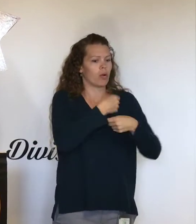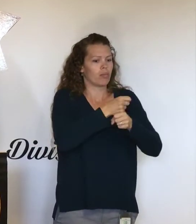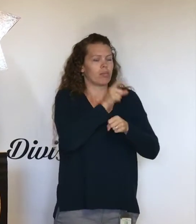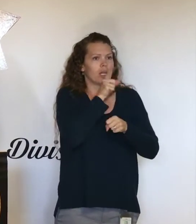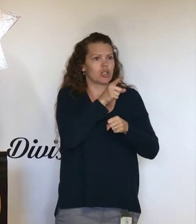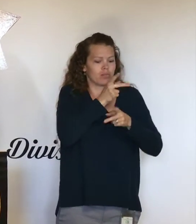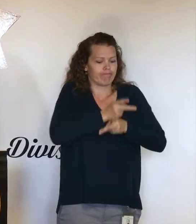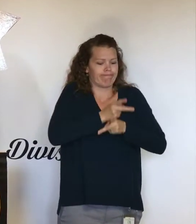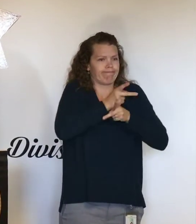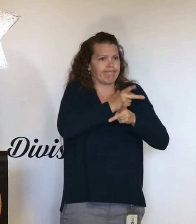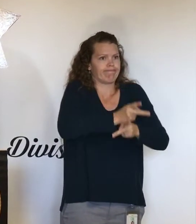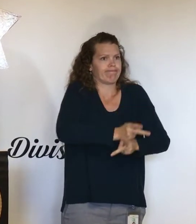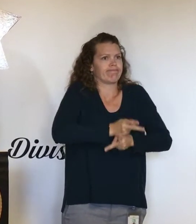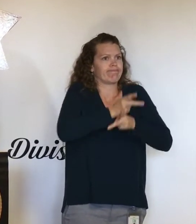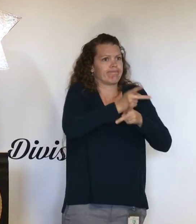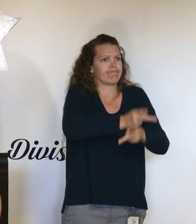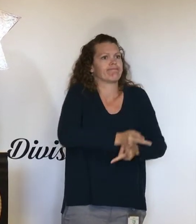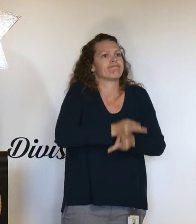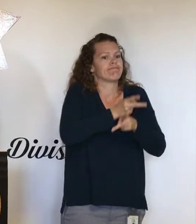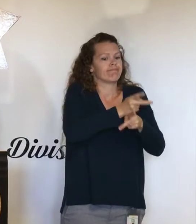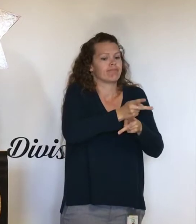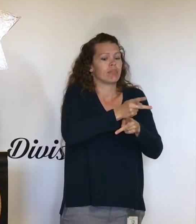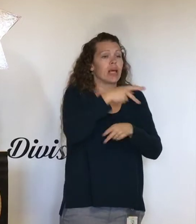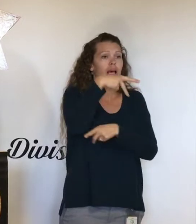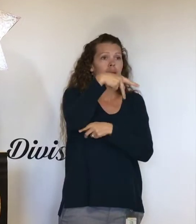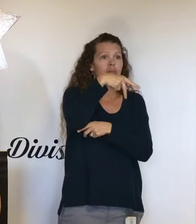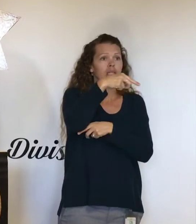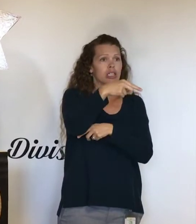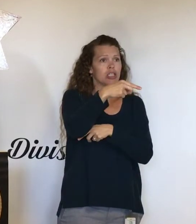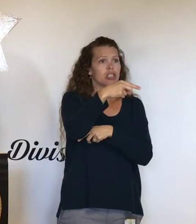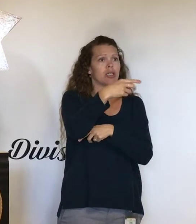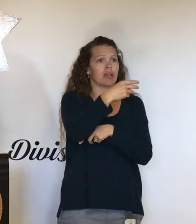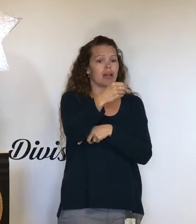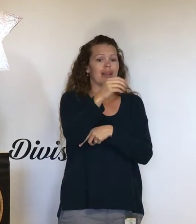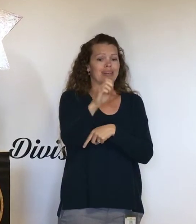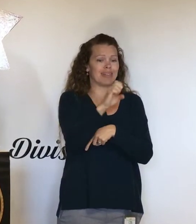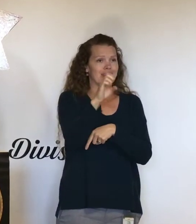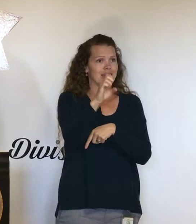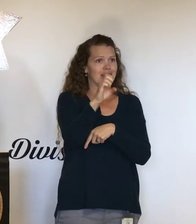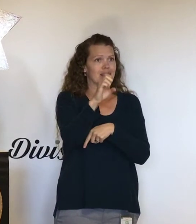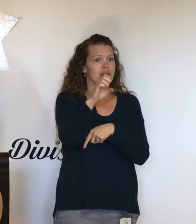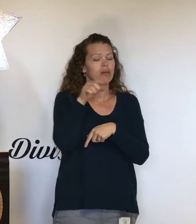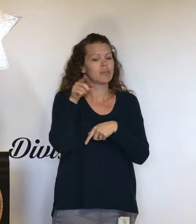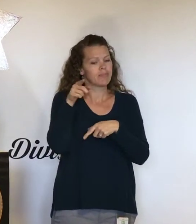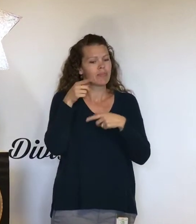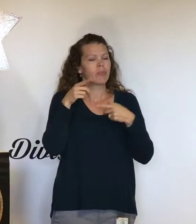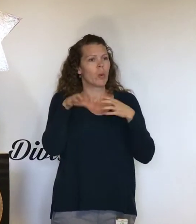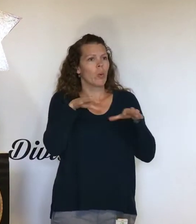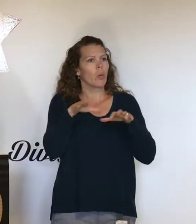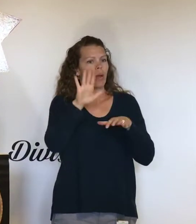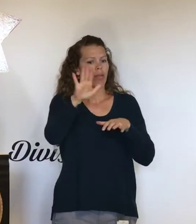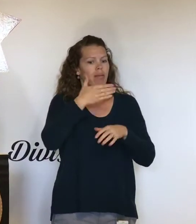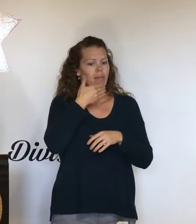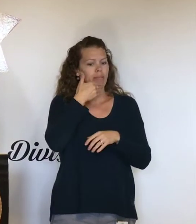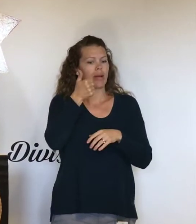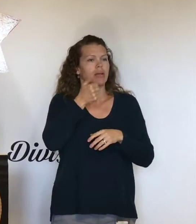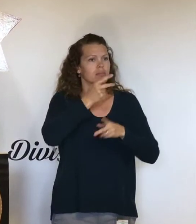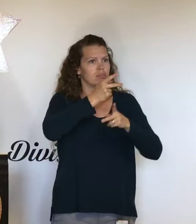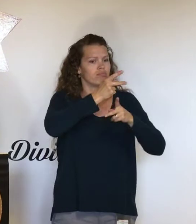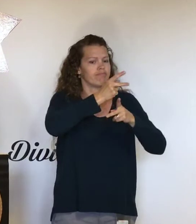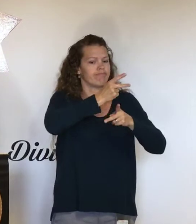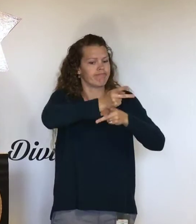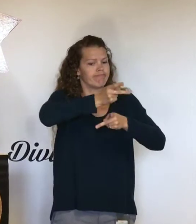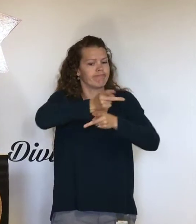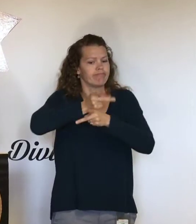It's important to know that PG&E is doing what they came to mitigate some of the issues with this